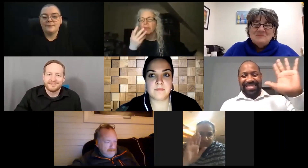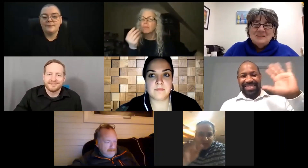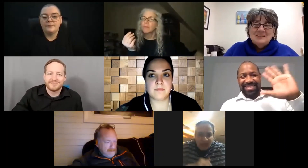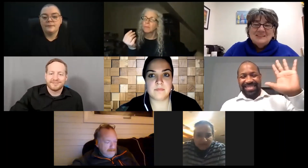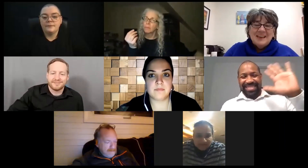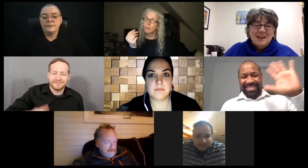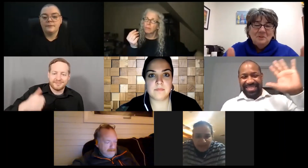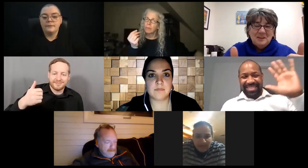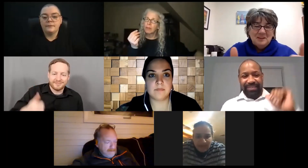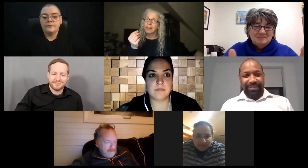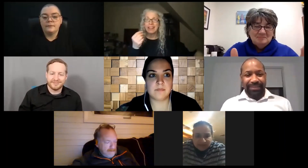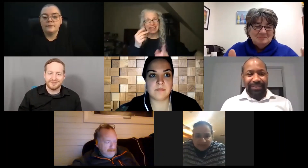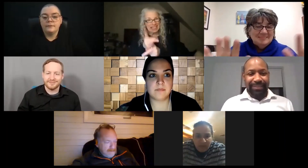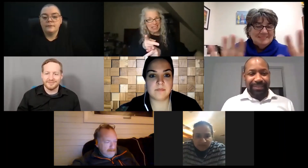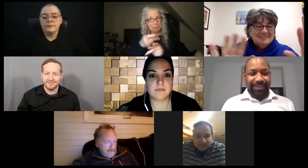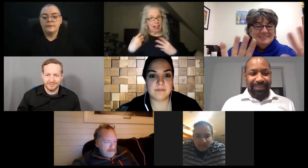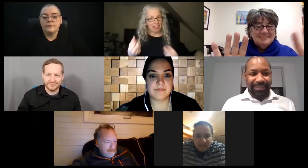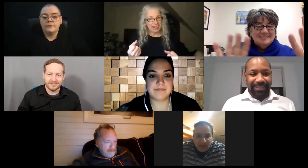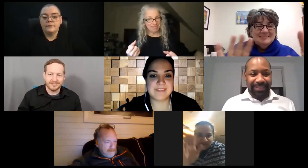And stay healthy.